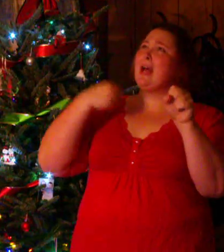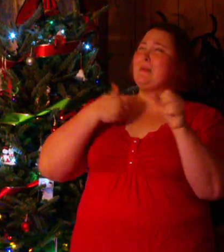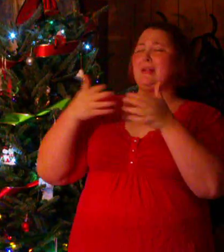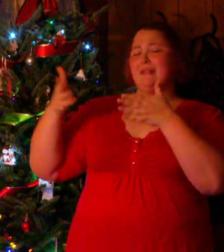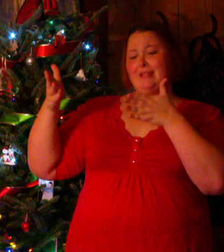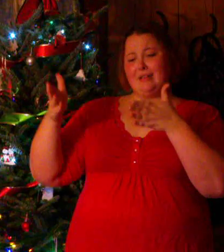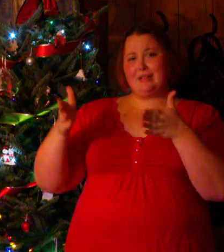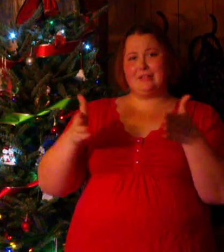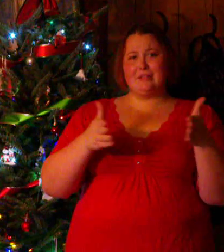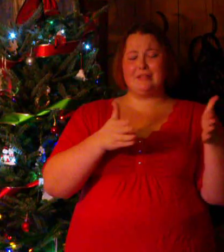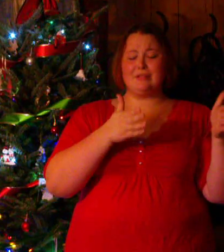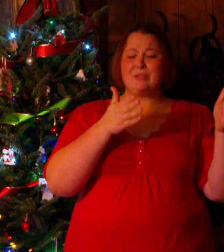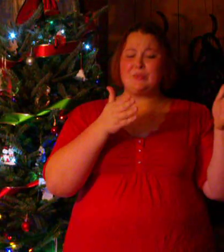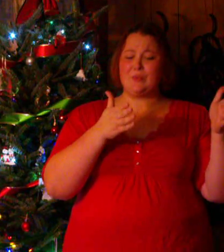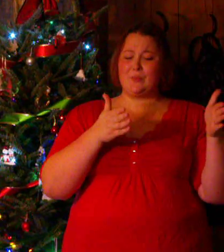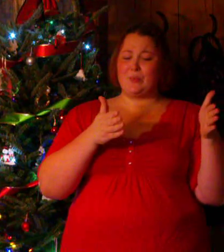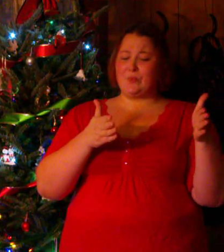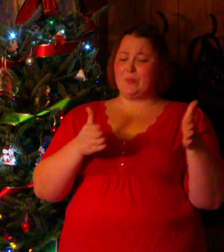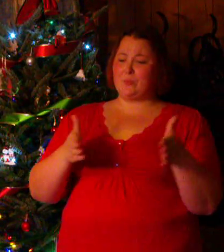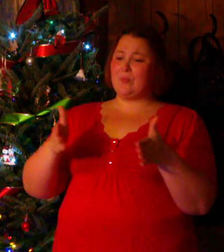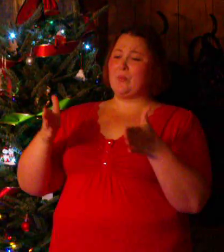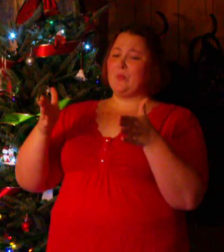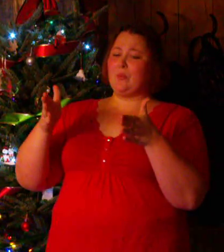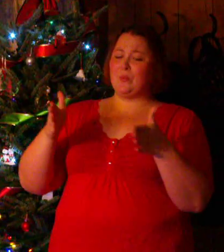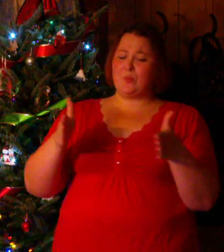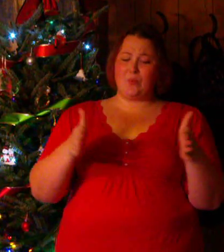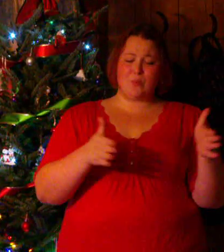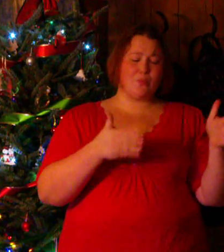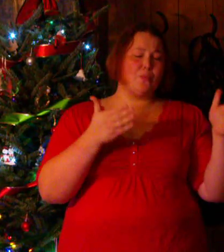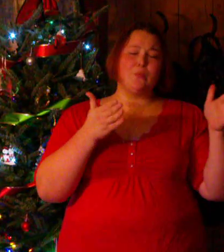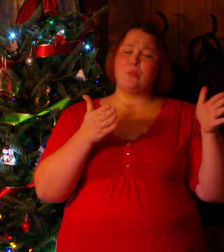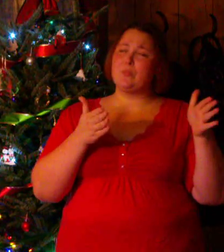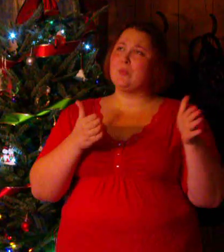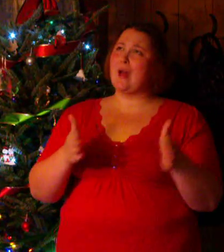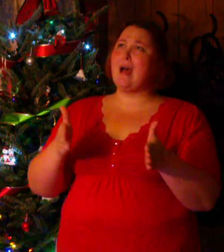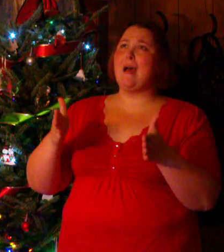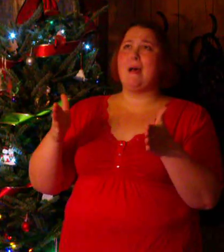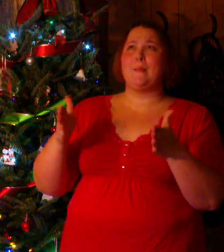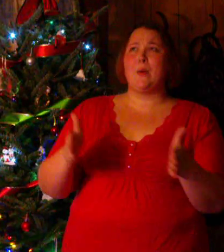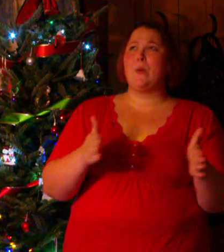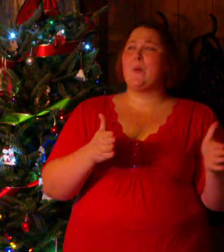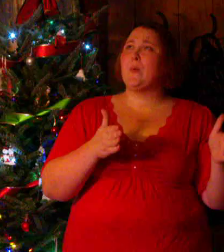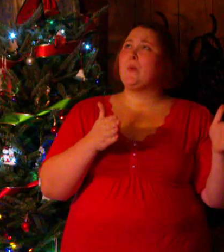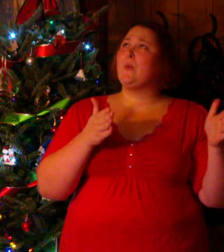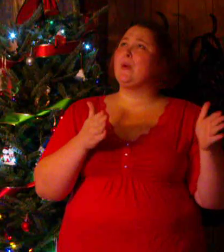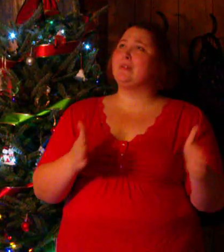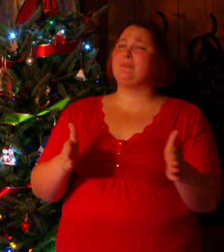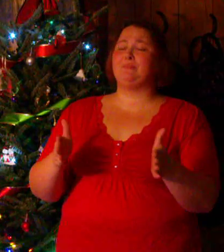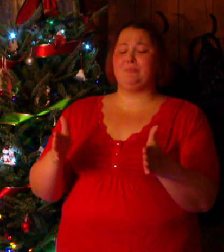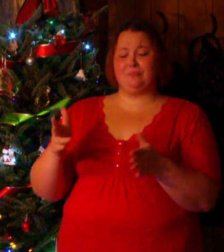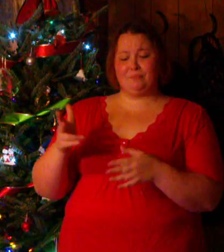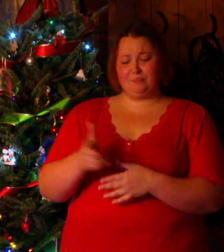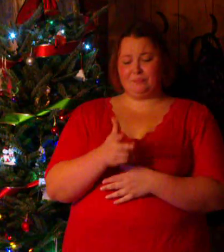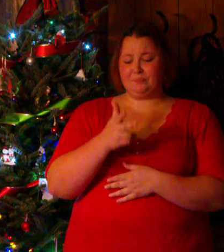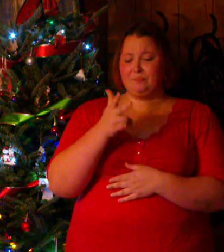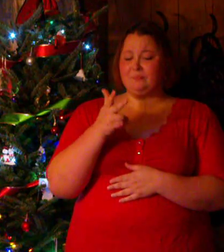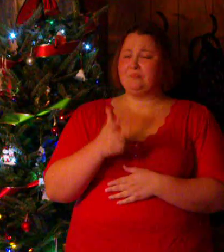me from this all I know From